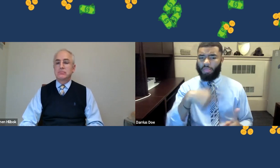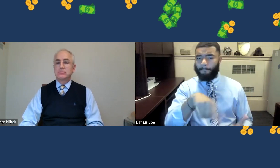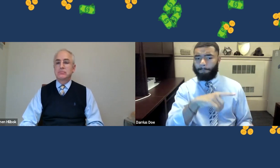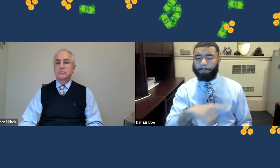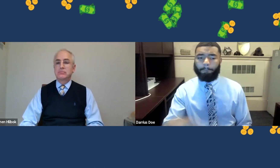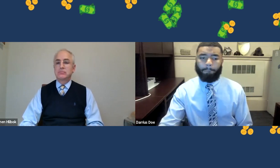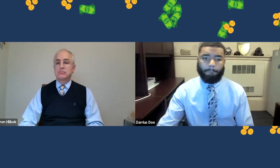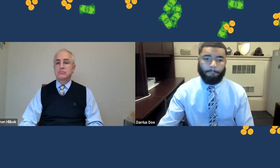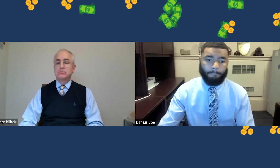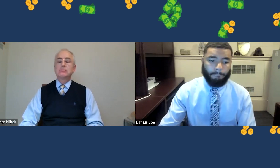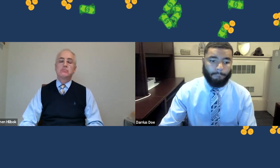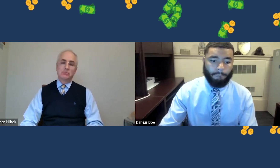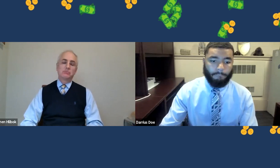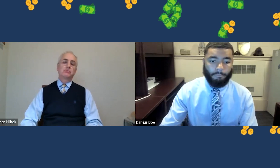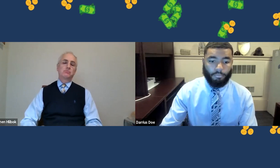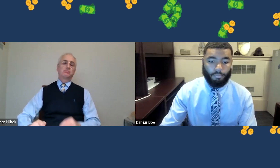for that group of people?